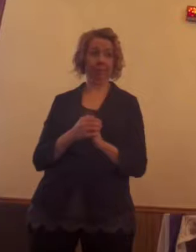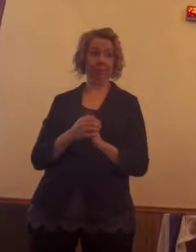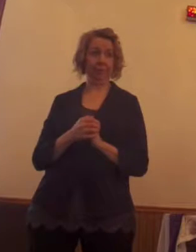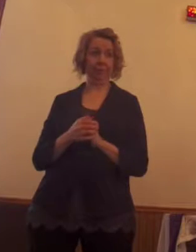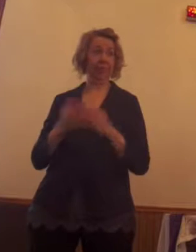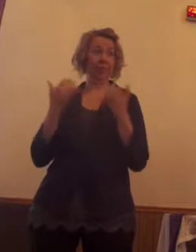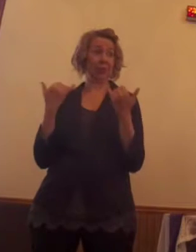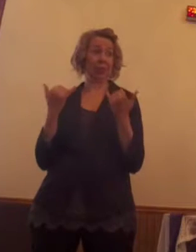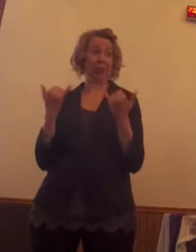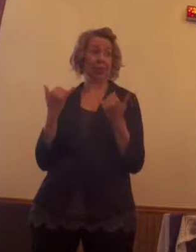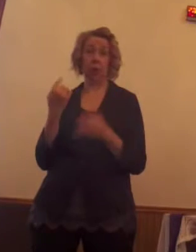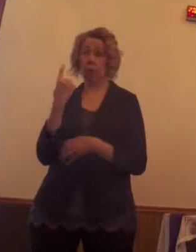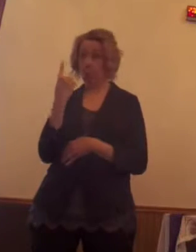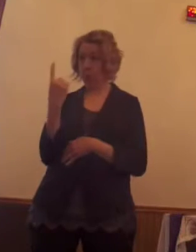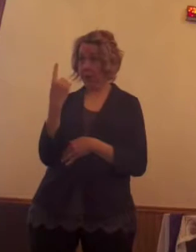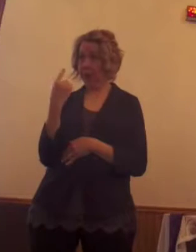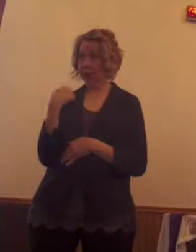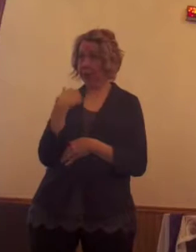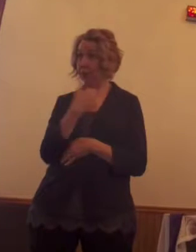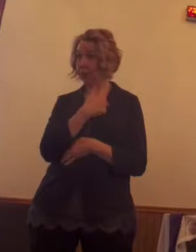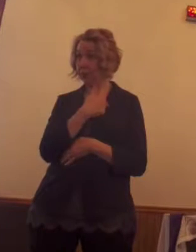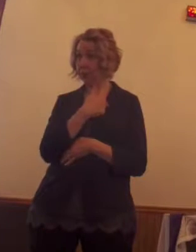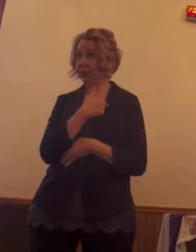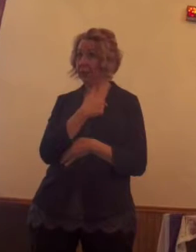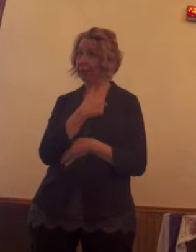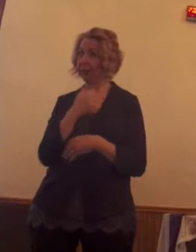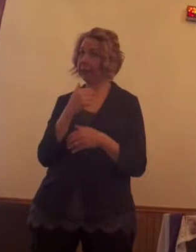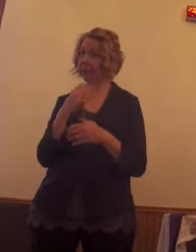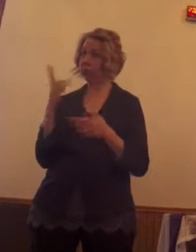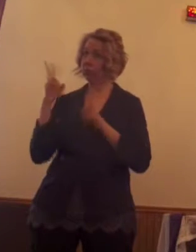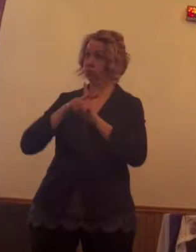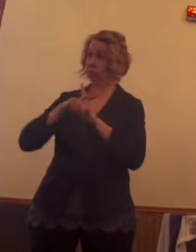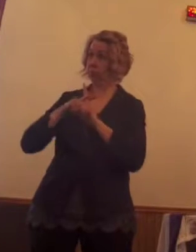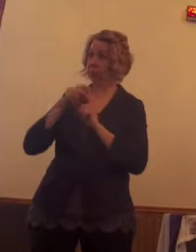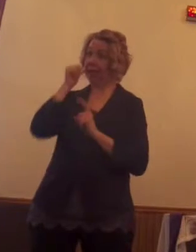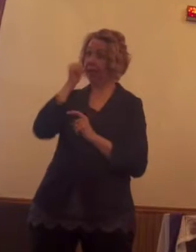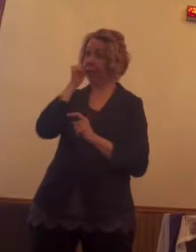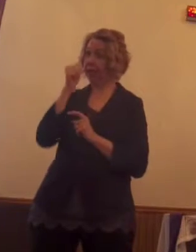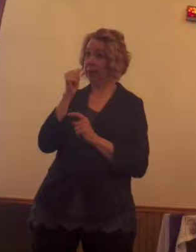there's this one thing in our lives that lives with us each and every day.